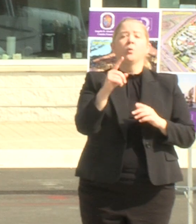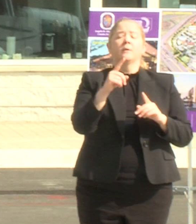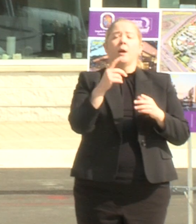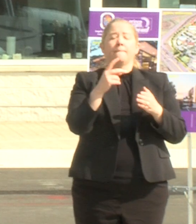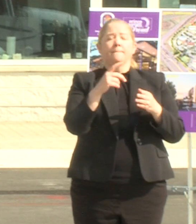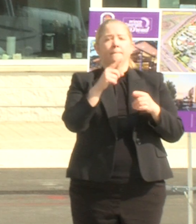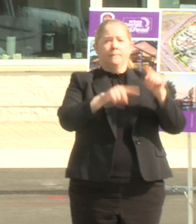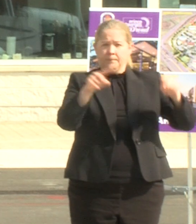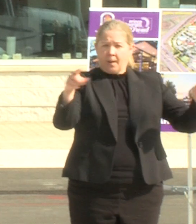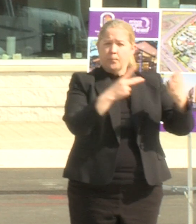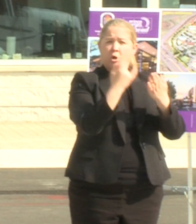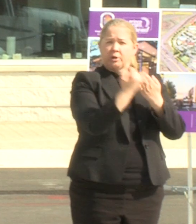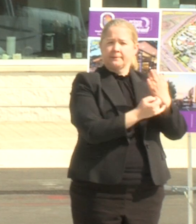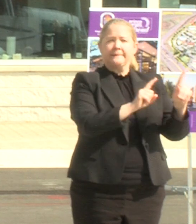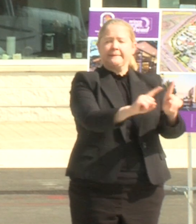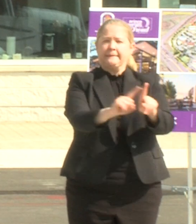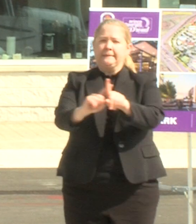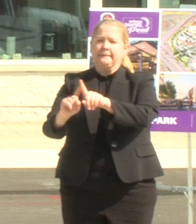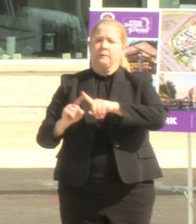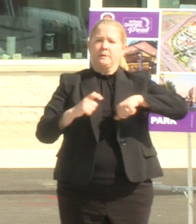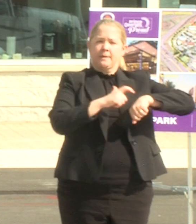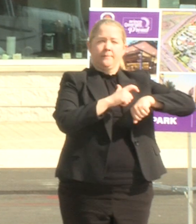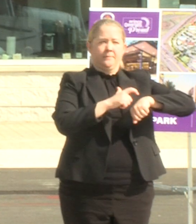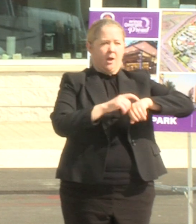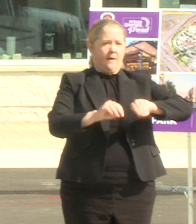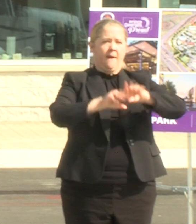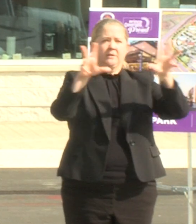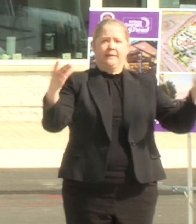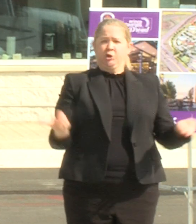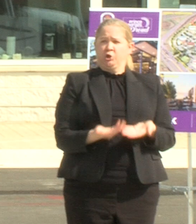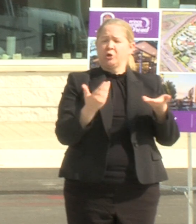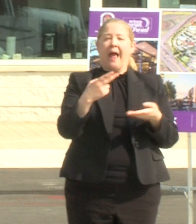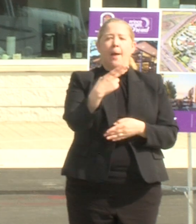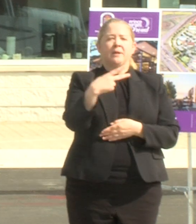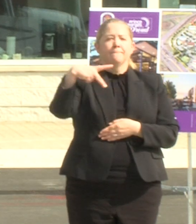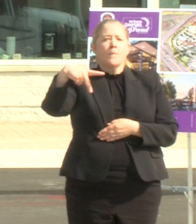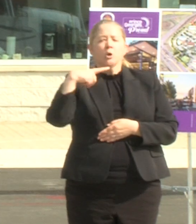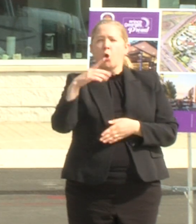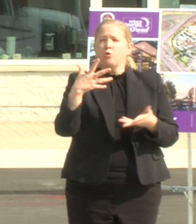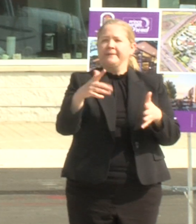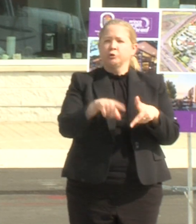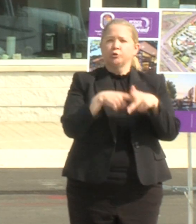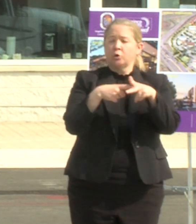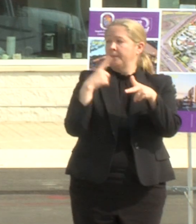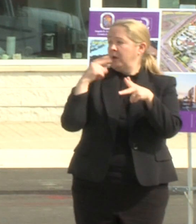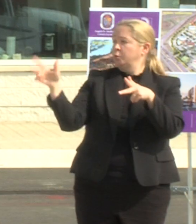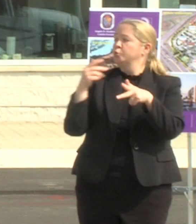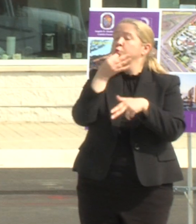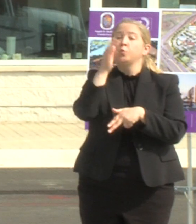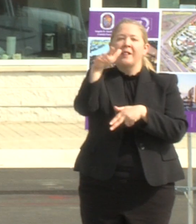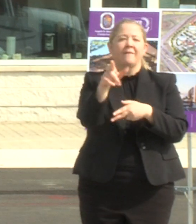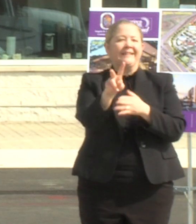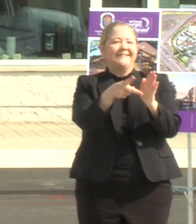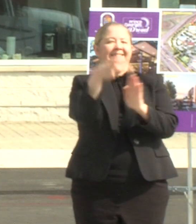obviously the project here um at hampton park uh has already started so you guys are moving into your second phase correct